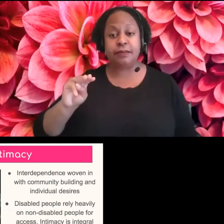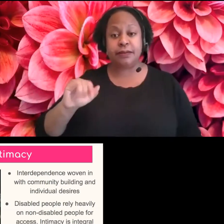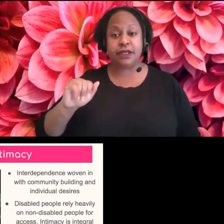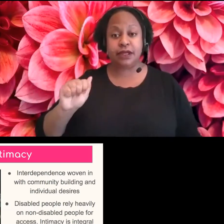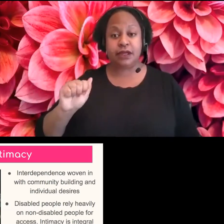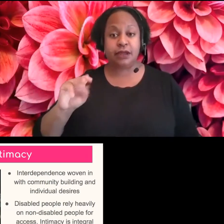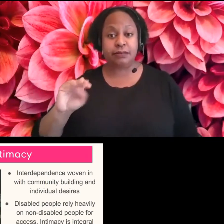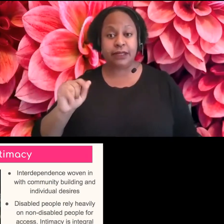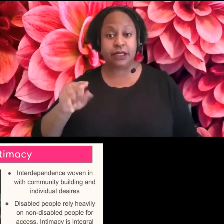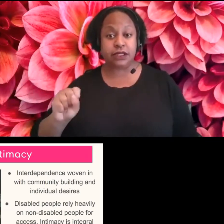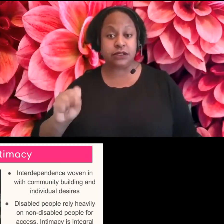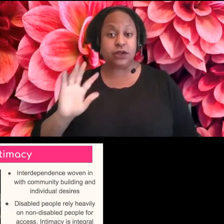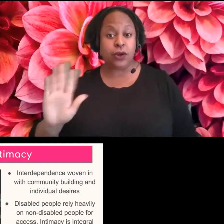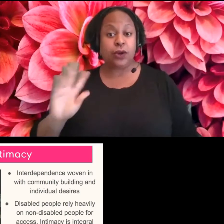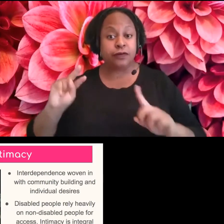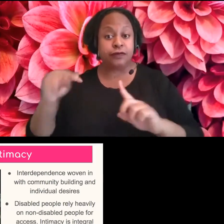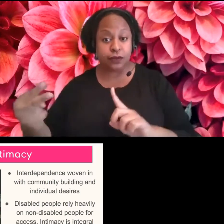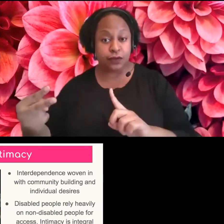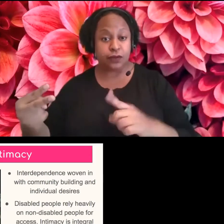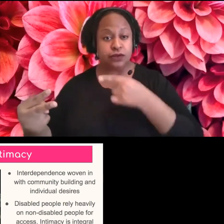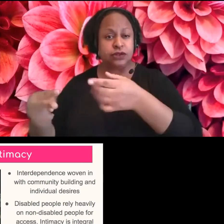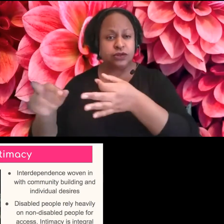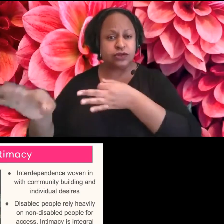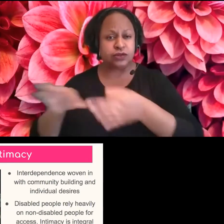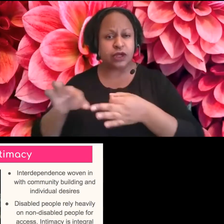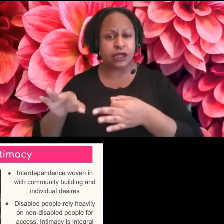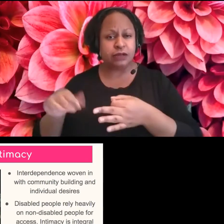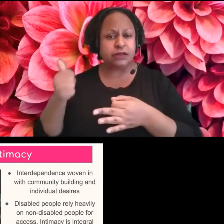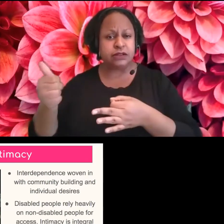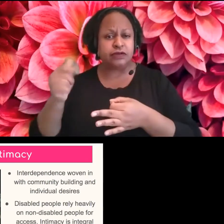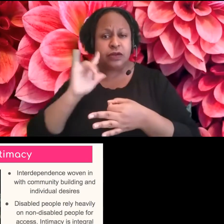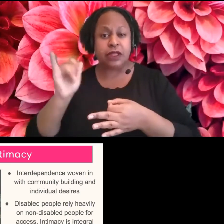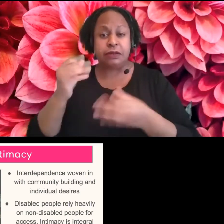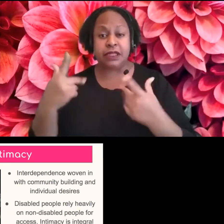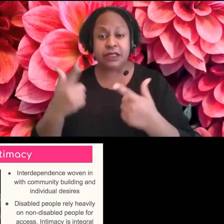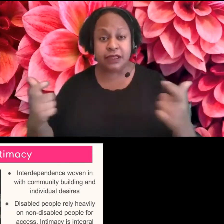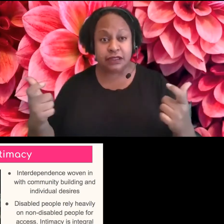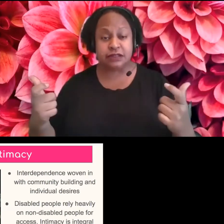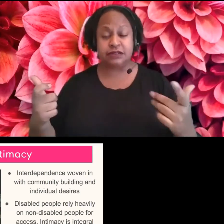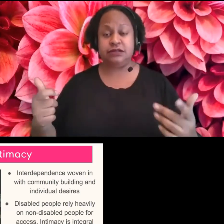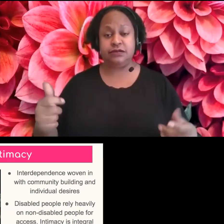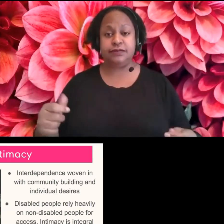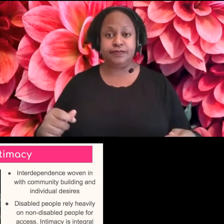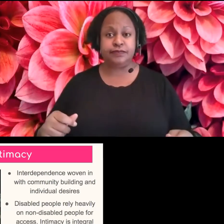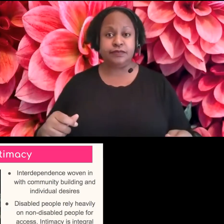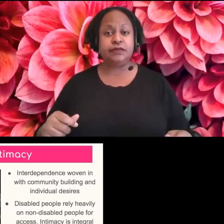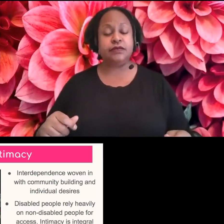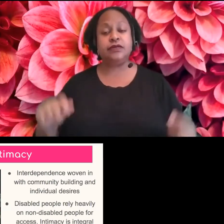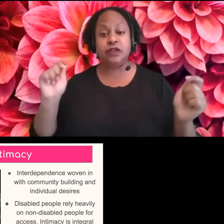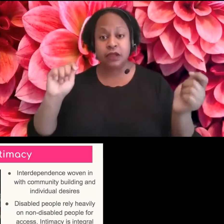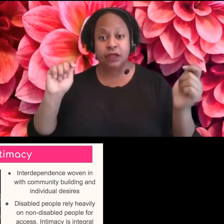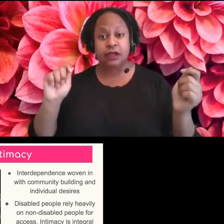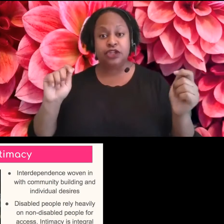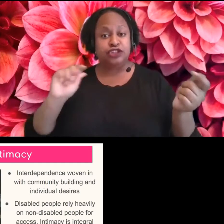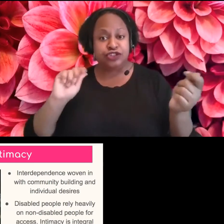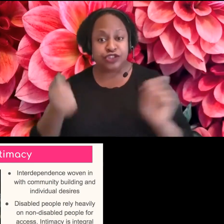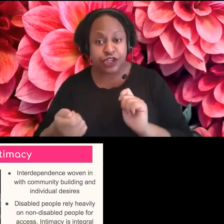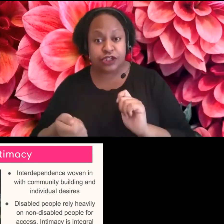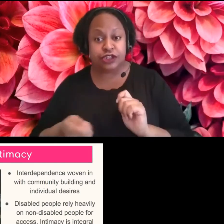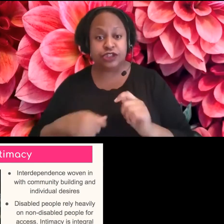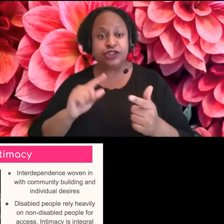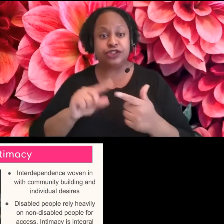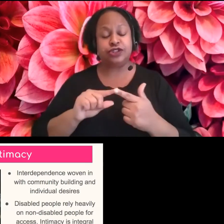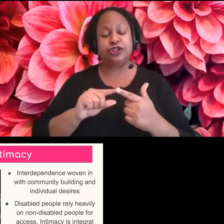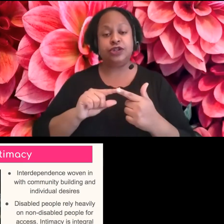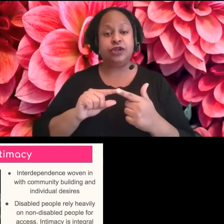which is, you know, she describes it as many things, a game changer, a queering of access tools, an elusive